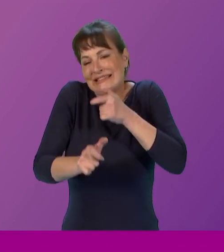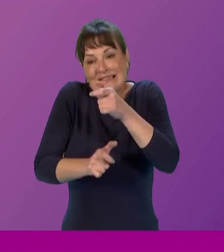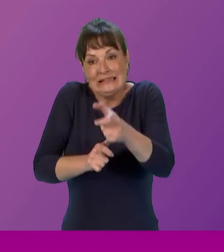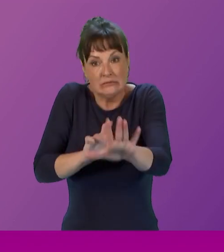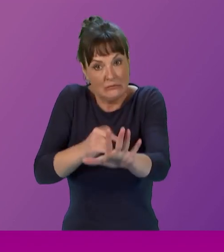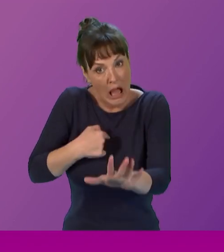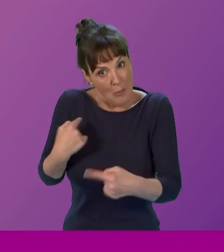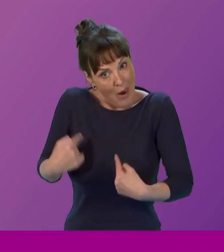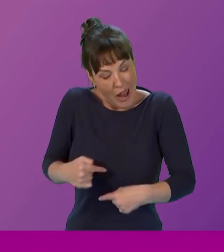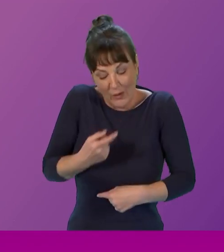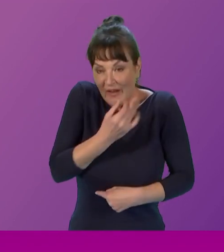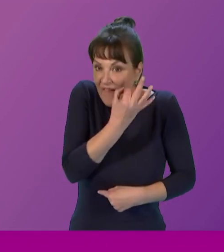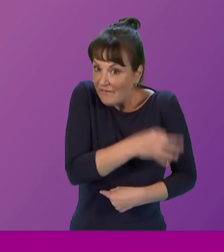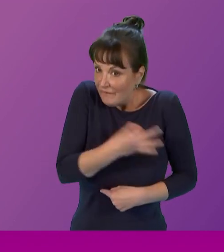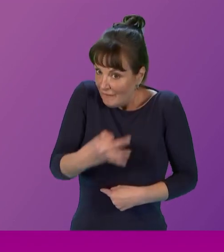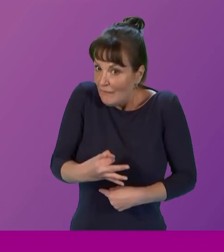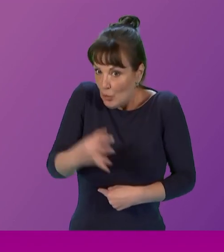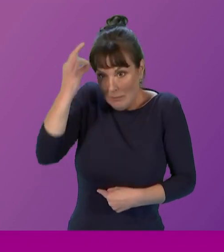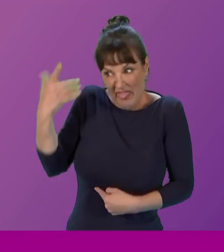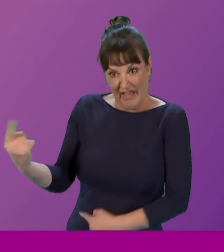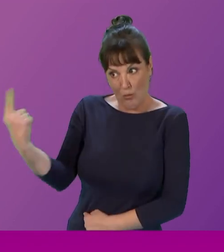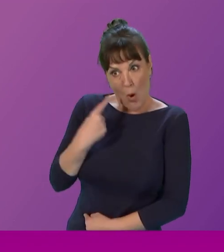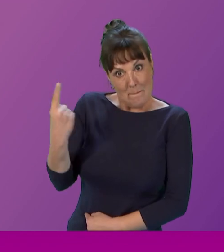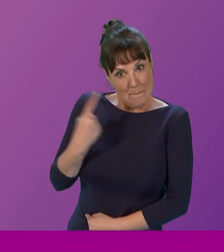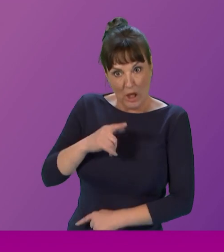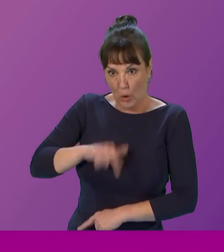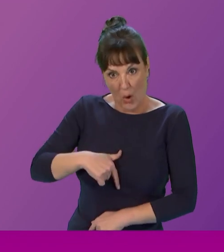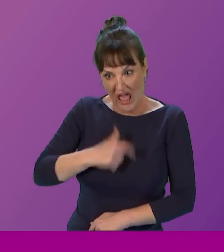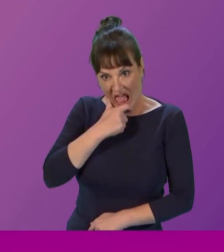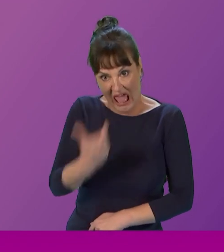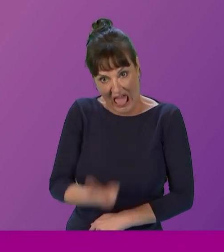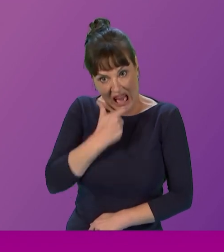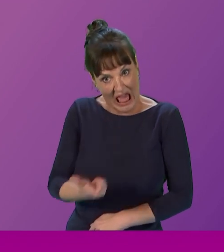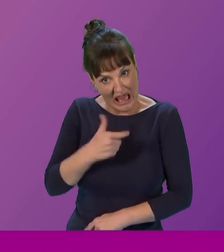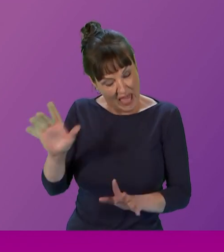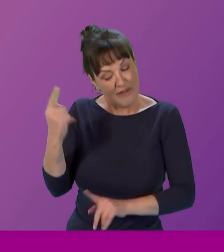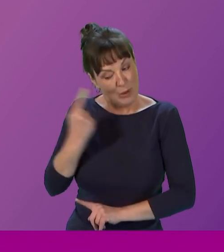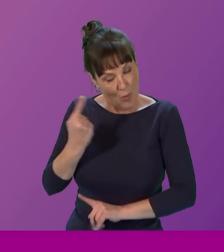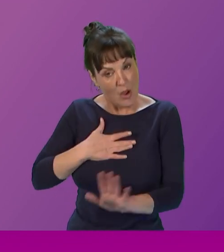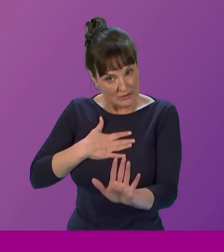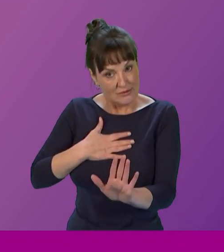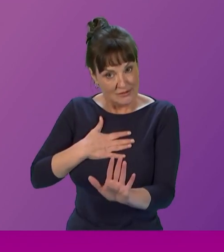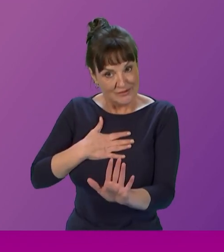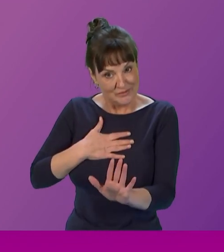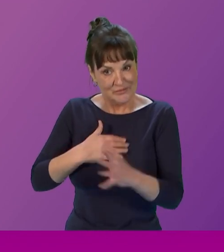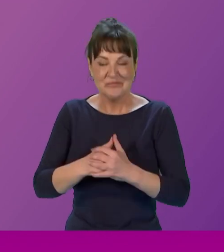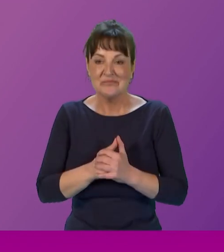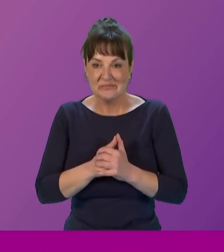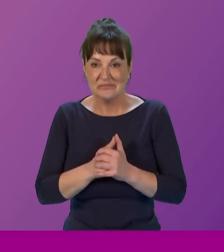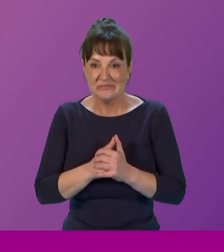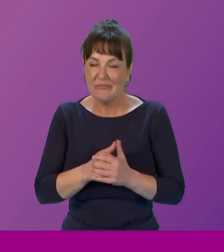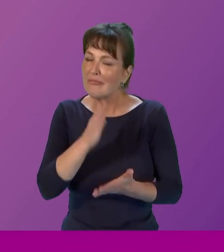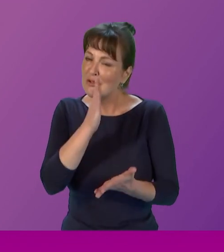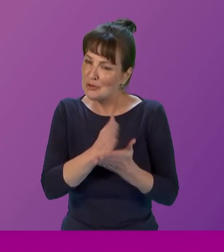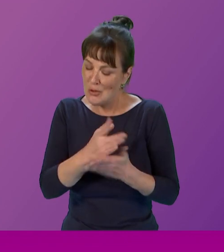only allowed a few minutes of this rostrum, and I have been warned for my contribution. And it's a